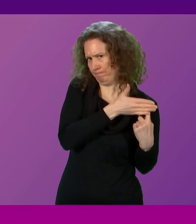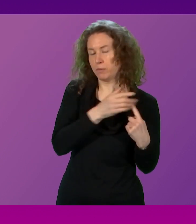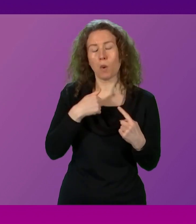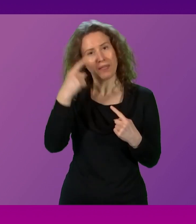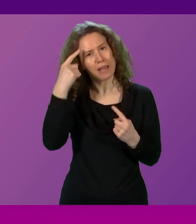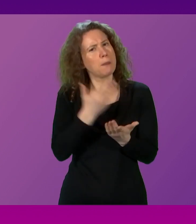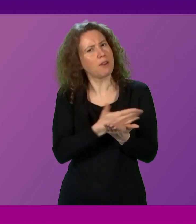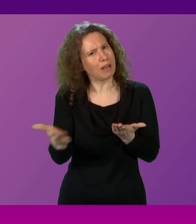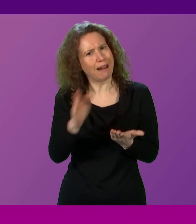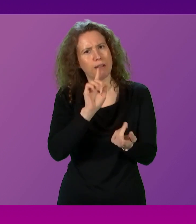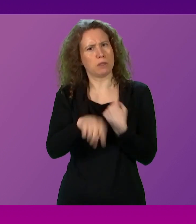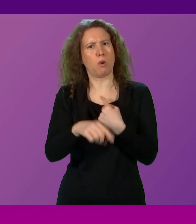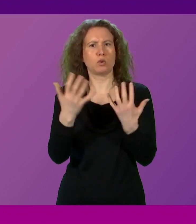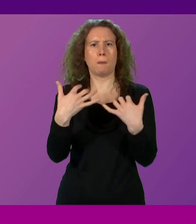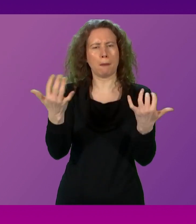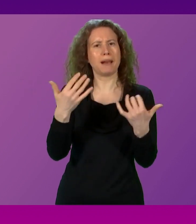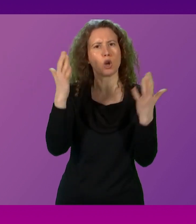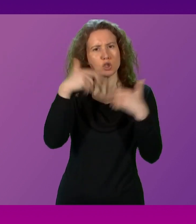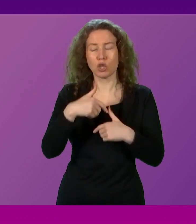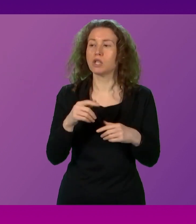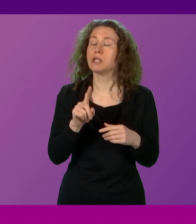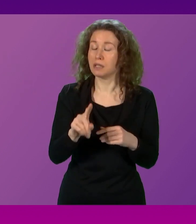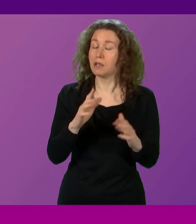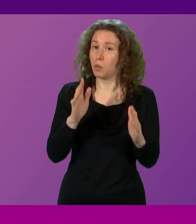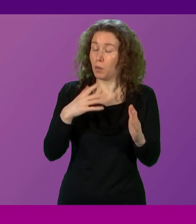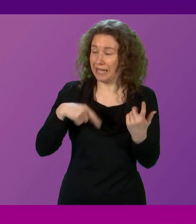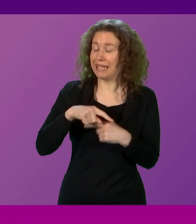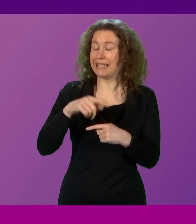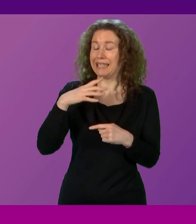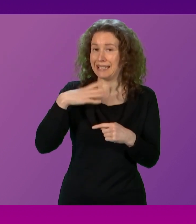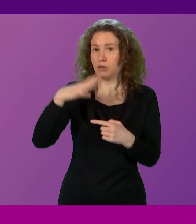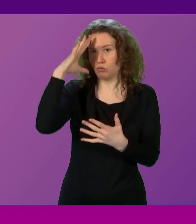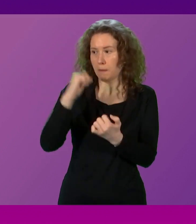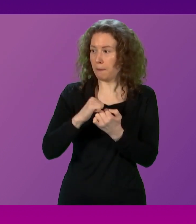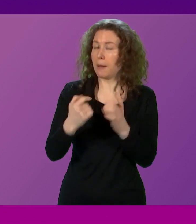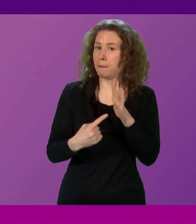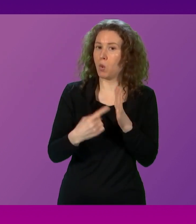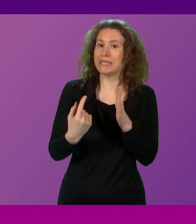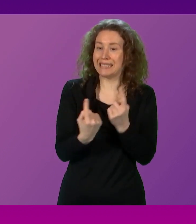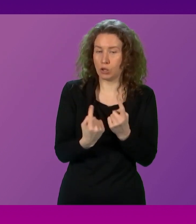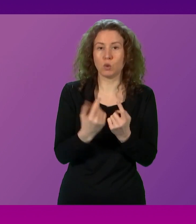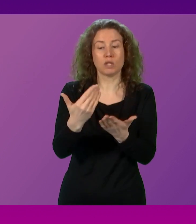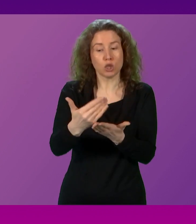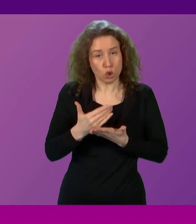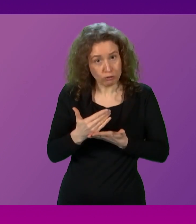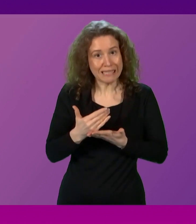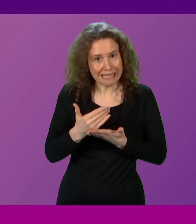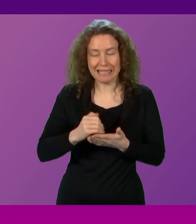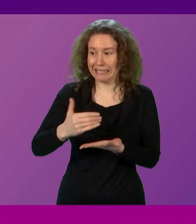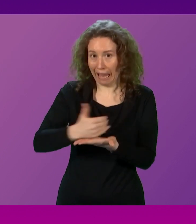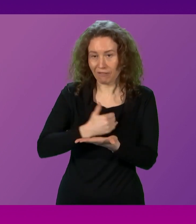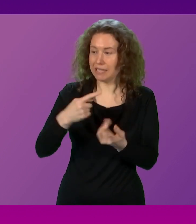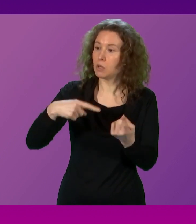concerns. But I am also allowing, having regard to important issues of security and safety, to allow the Scottish Prison